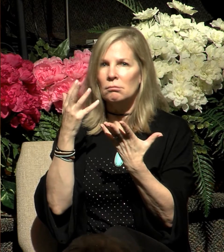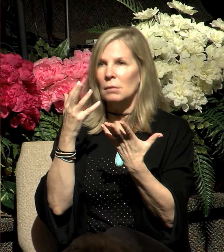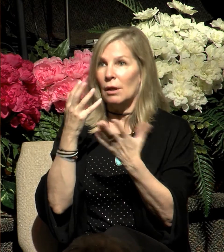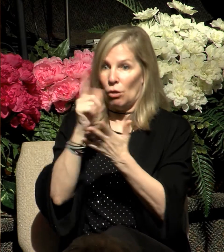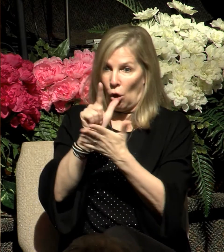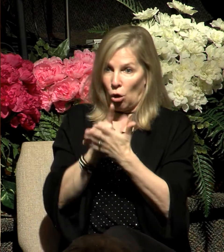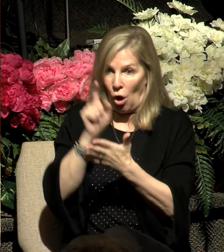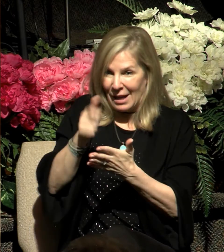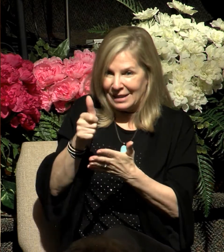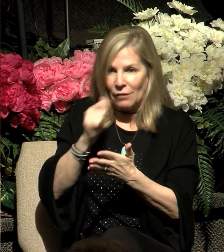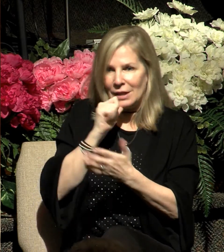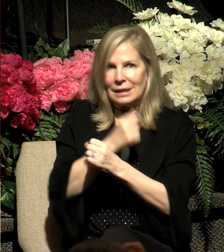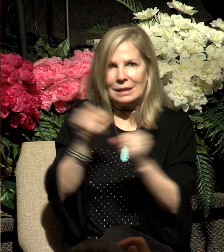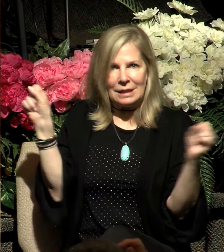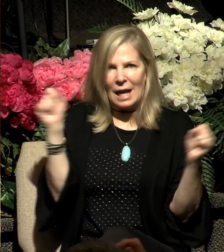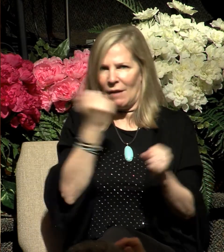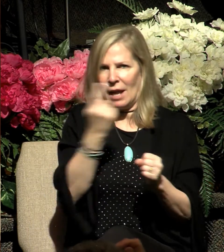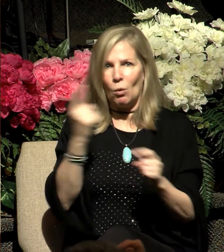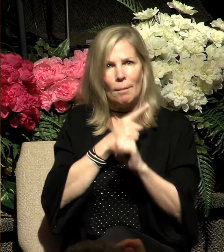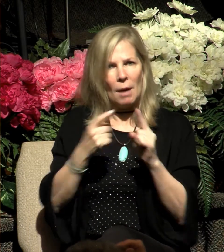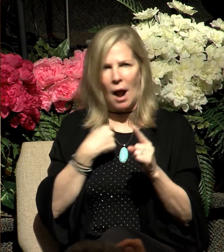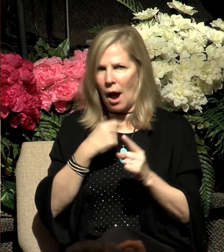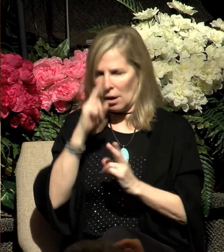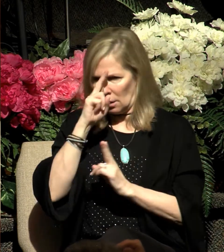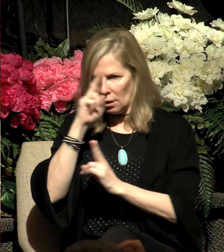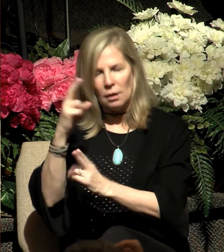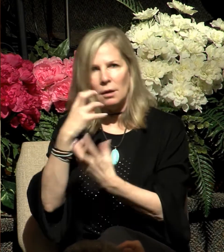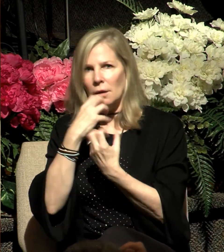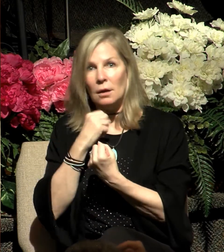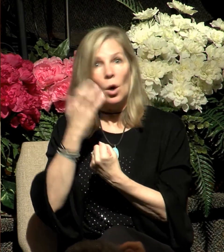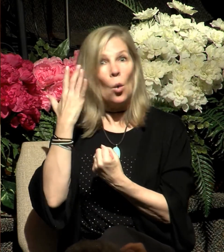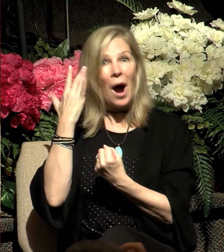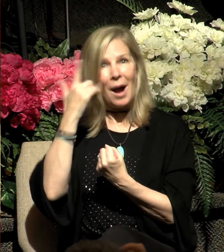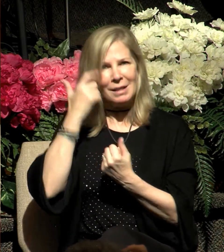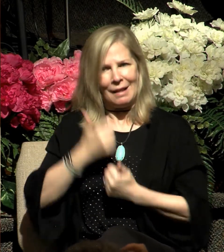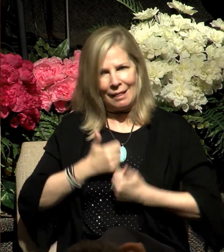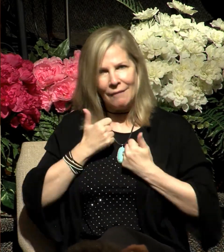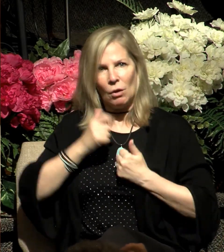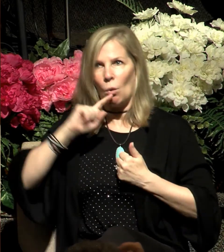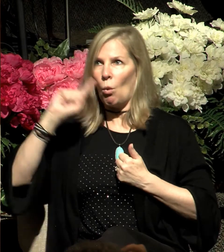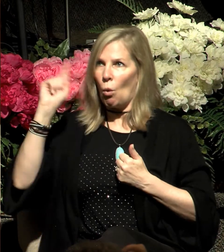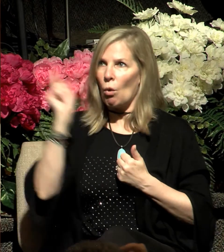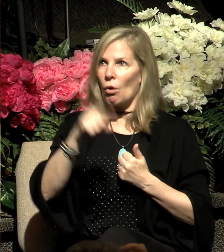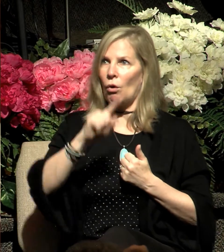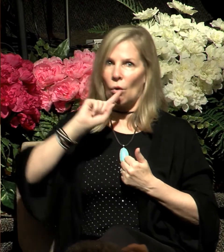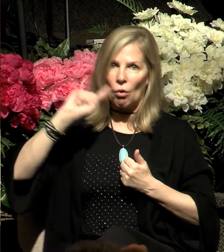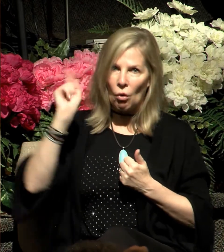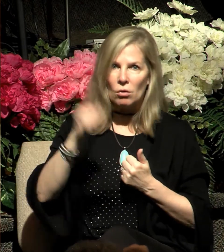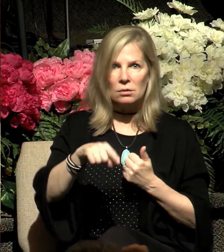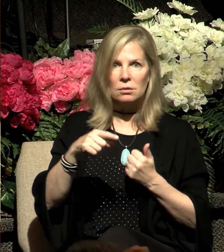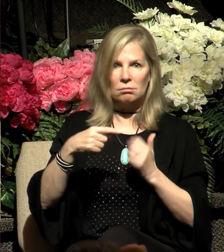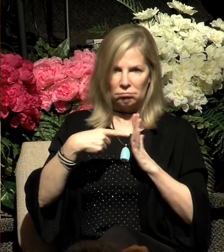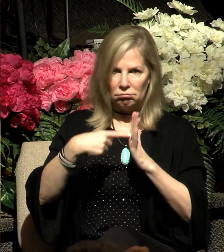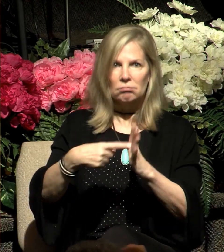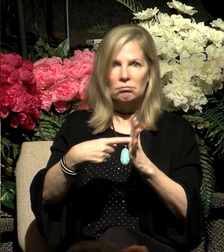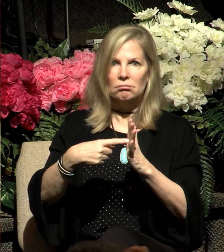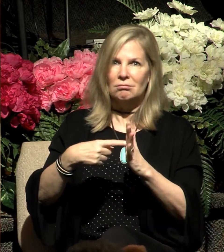holds it in the highest esteem, because these laws are the living oracles, the revelation of the living